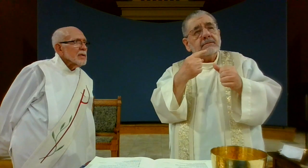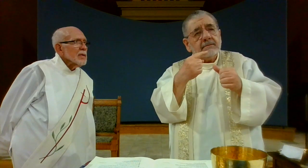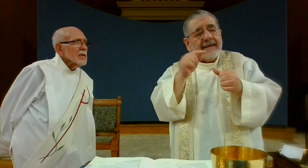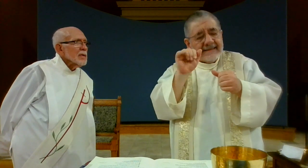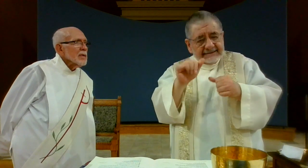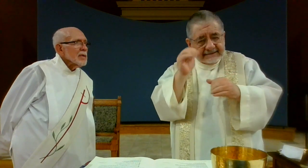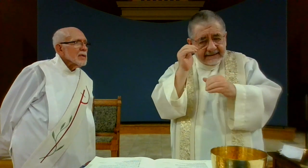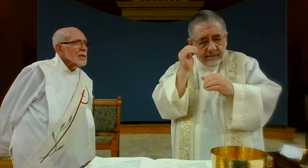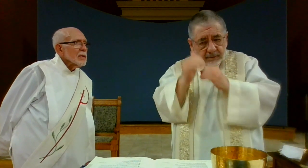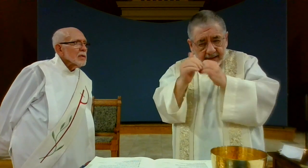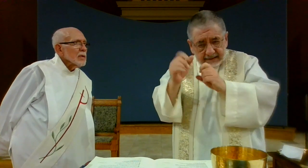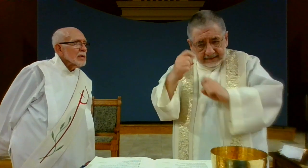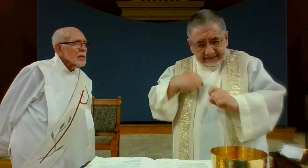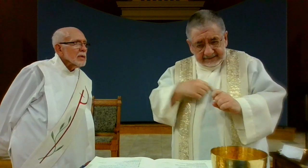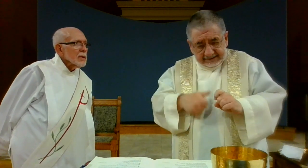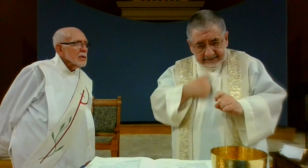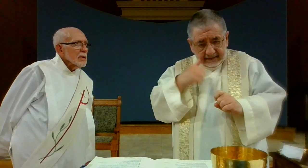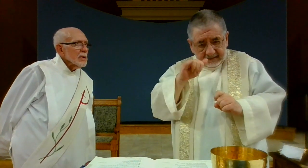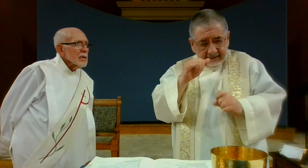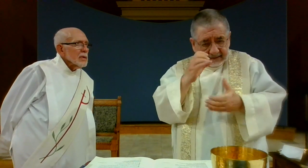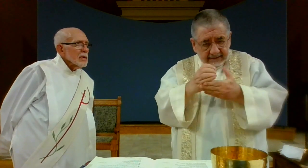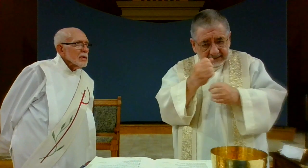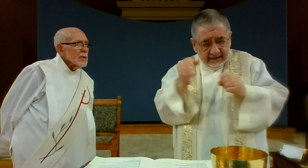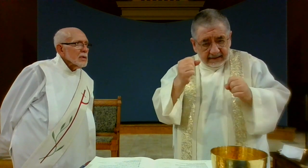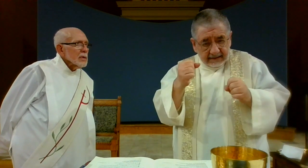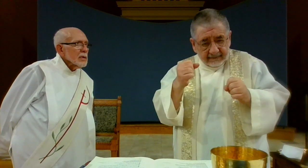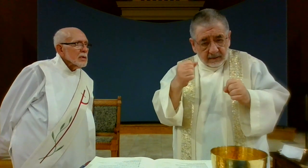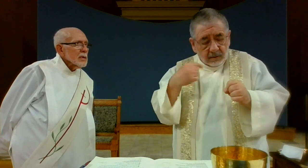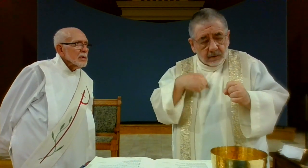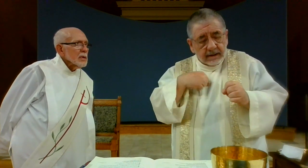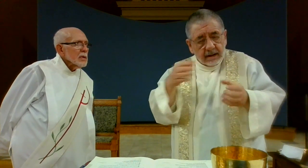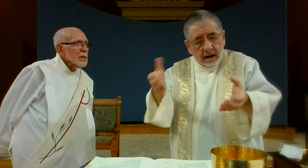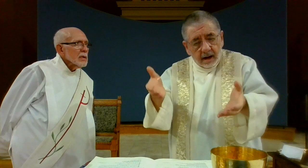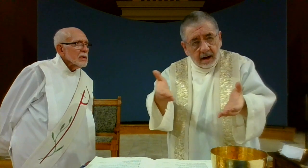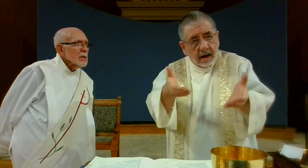We offer you, Lord, the bread of life and chalice of salvation.